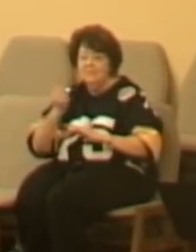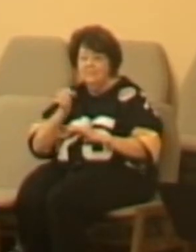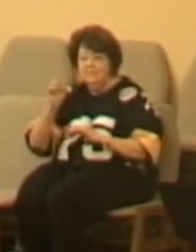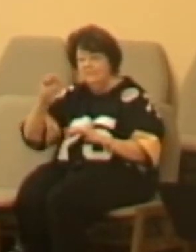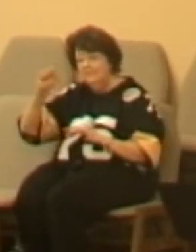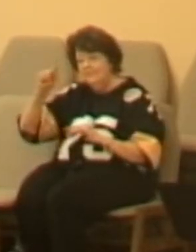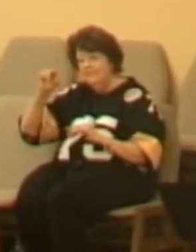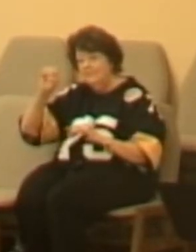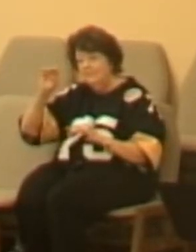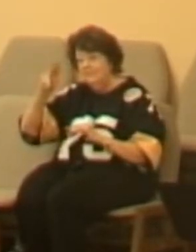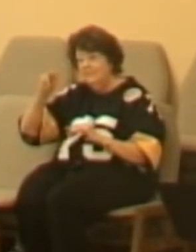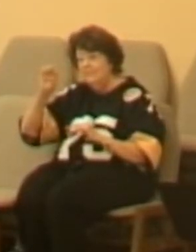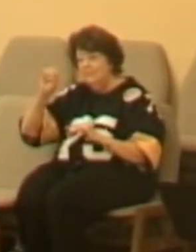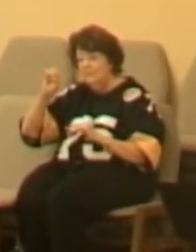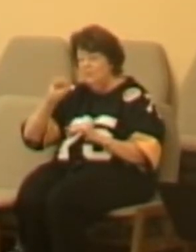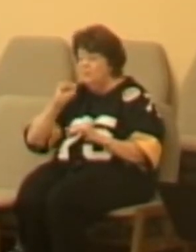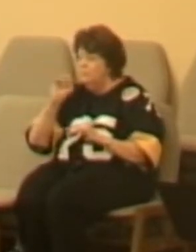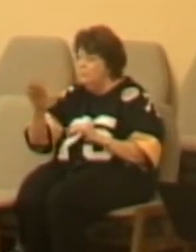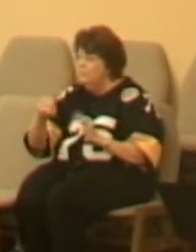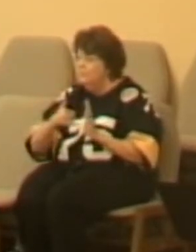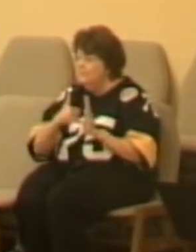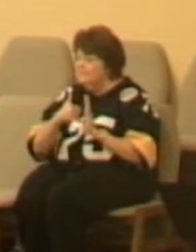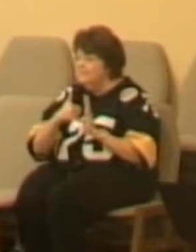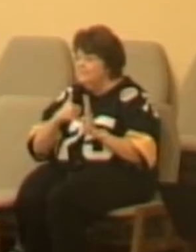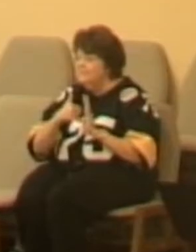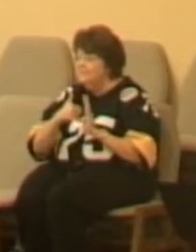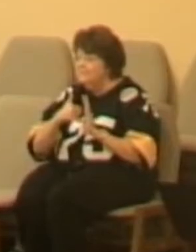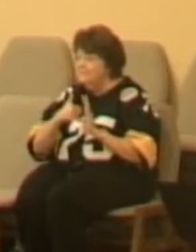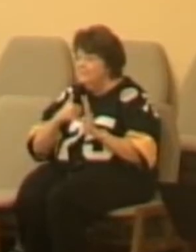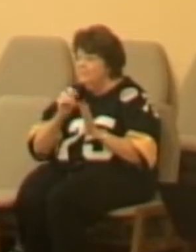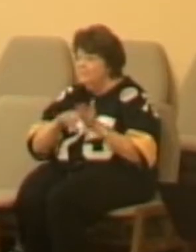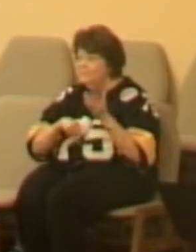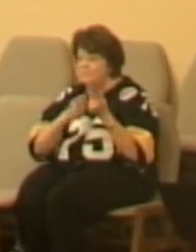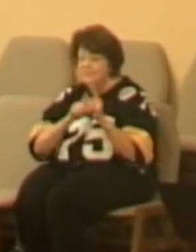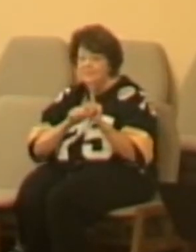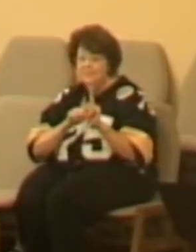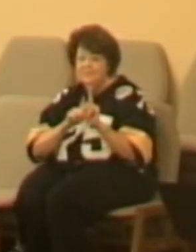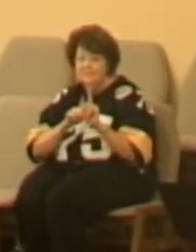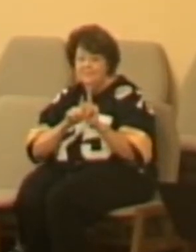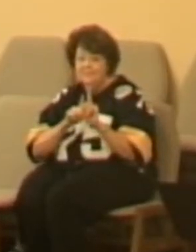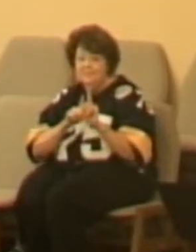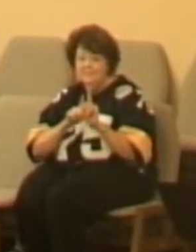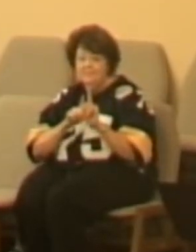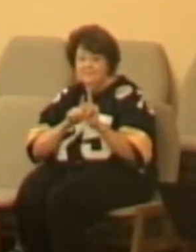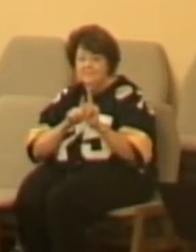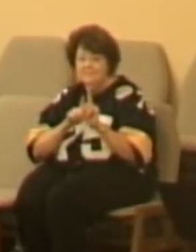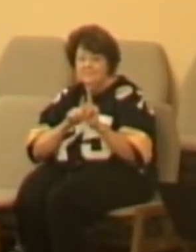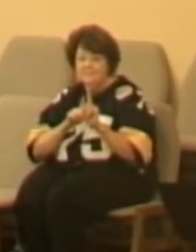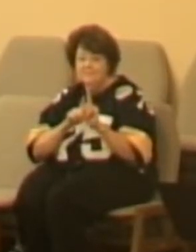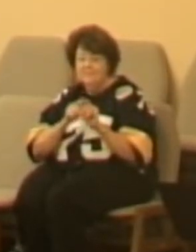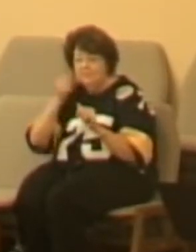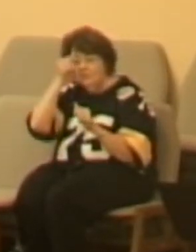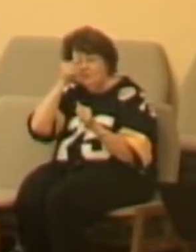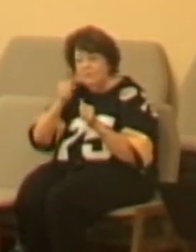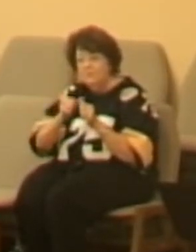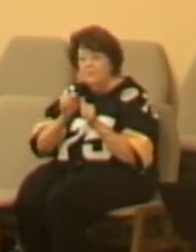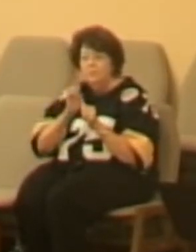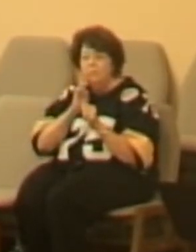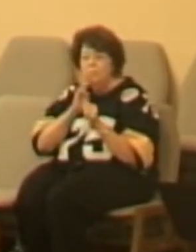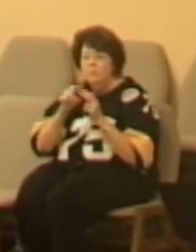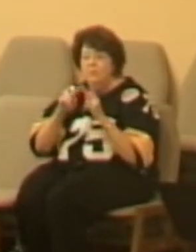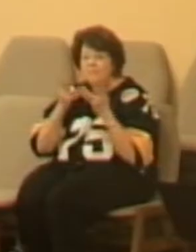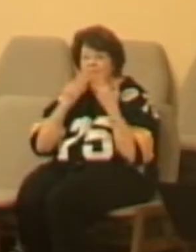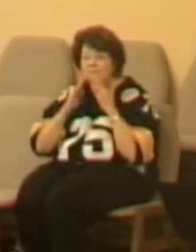and throws it in. What happens? Remember the condition of the lake, by the way. What happens?